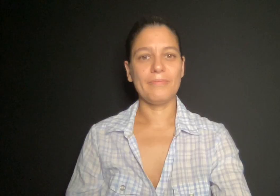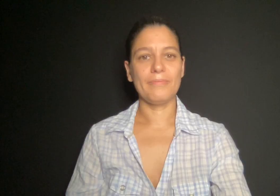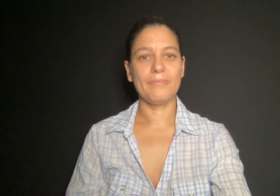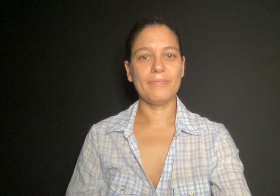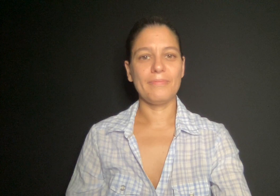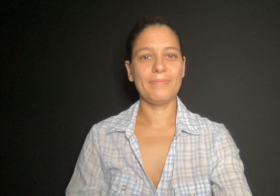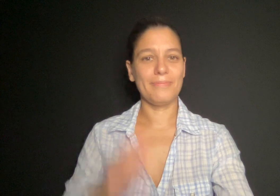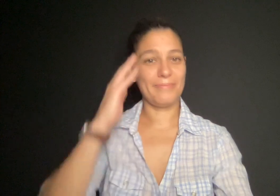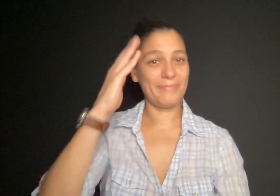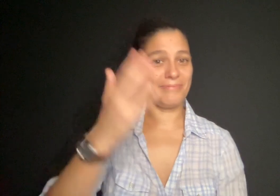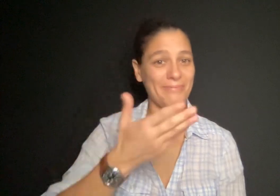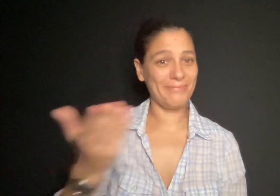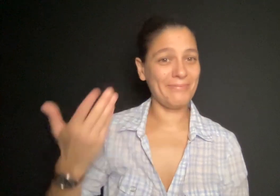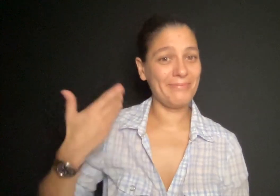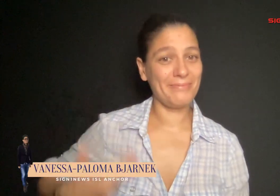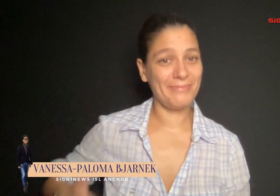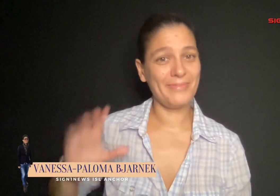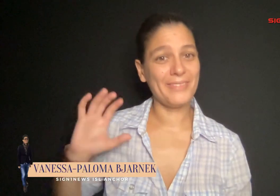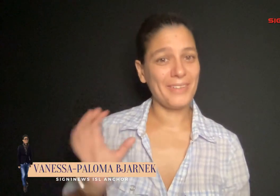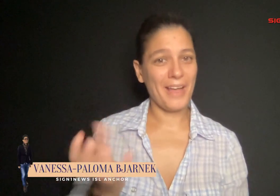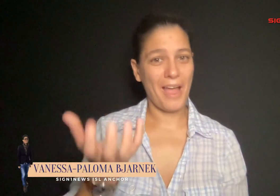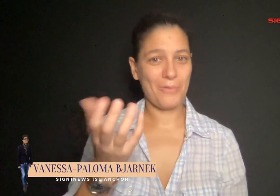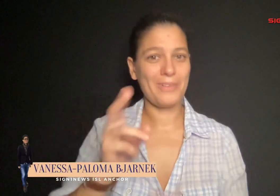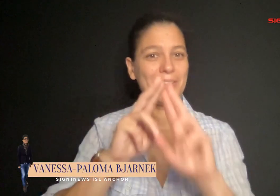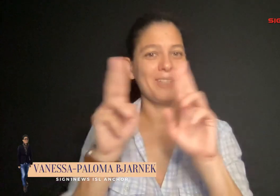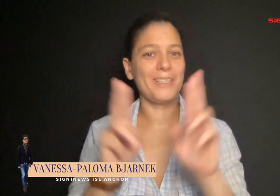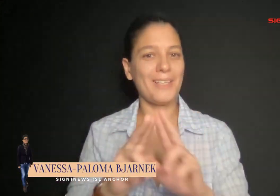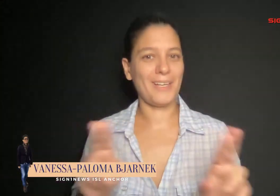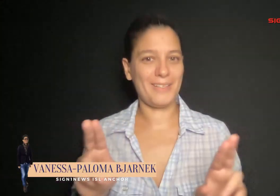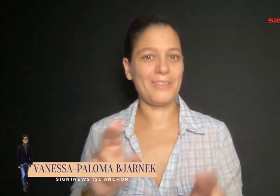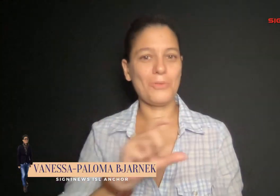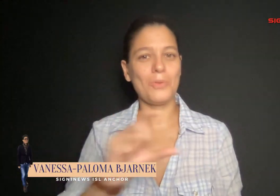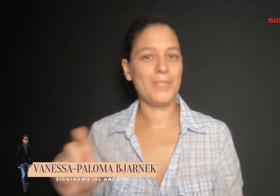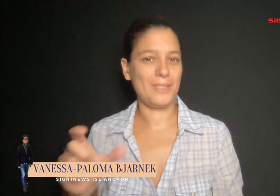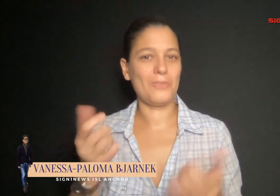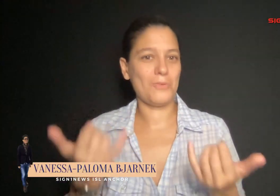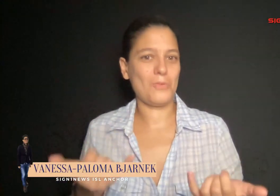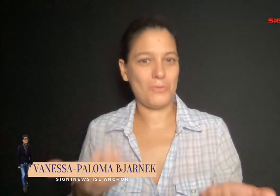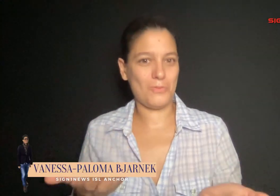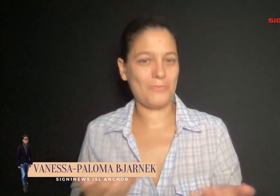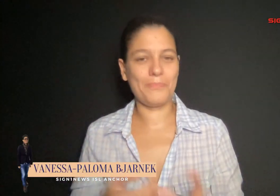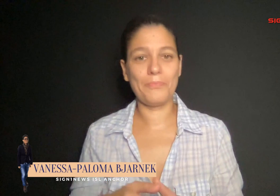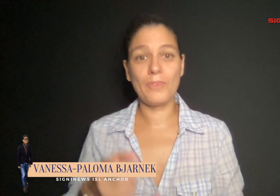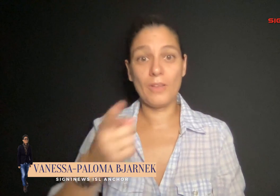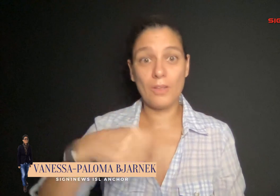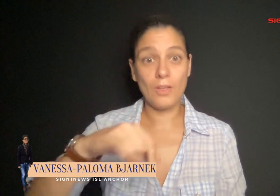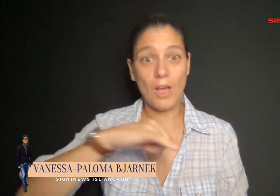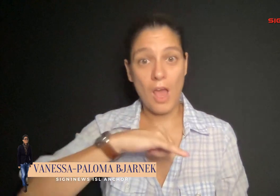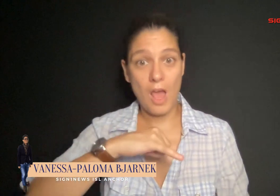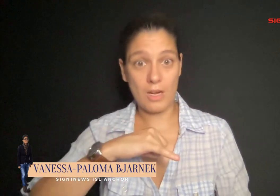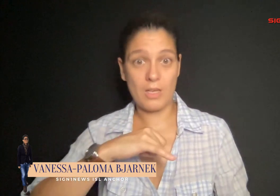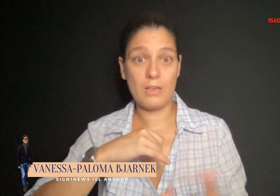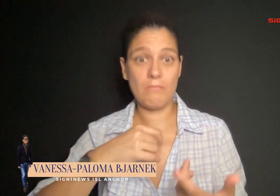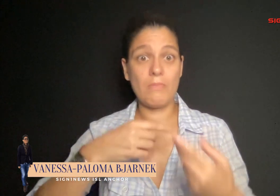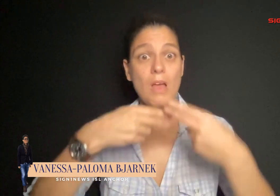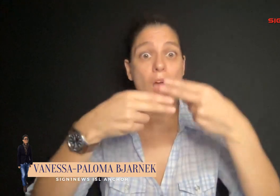Hello, everyone. I'm Sign One News anchor Vanessa Paloma-Bajarnik. Here's a quick look at the top trending international news stories making headlines today.